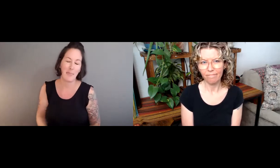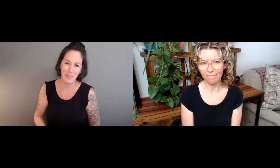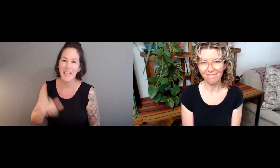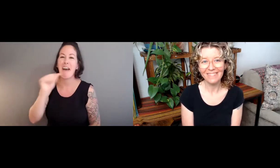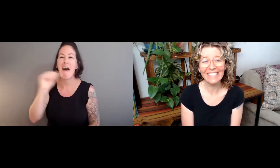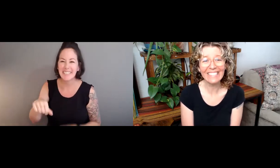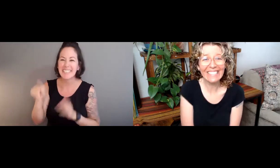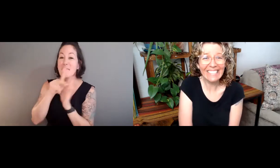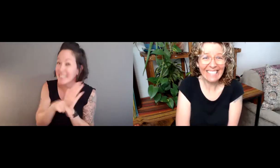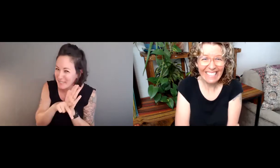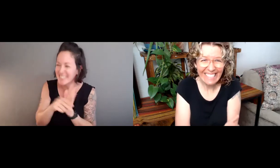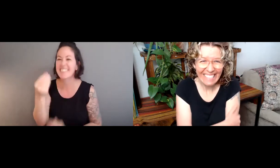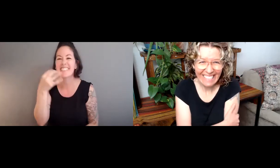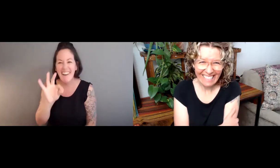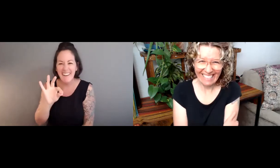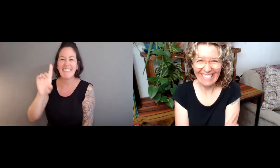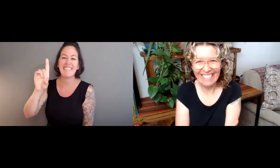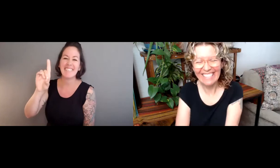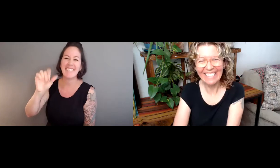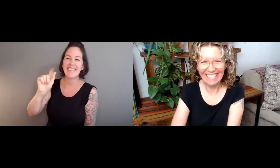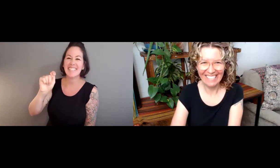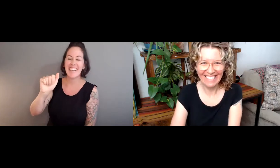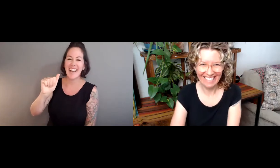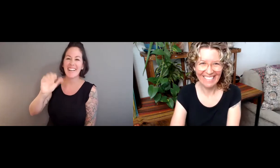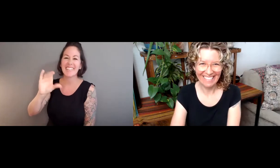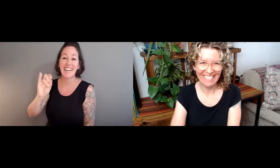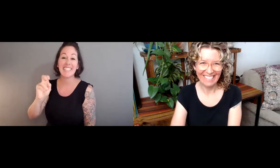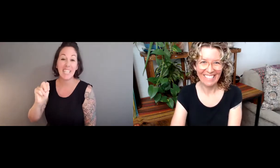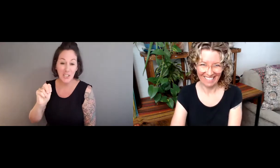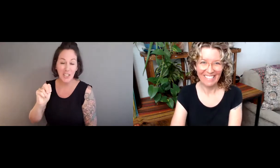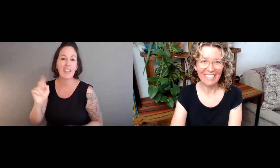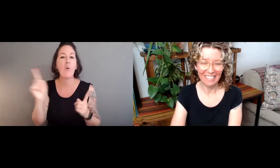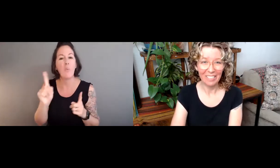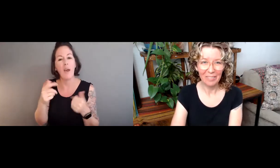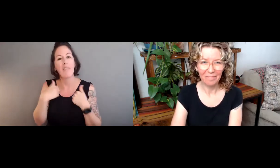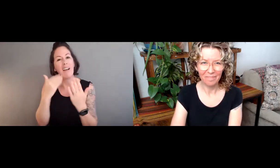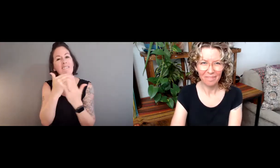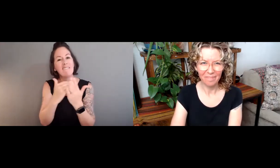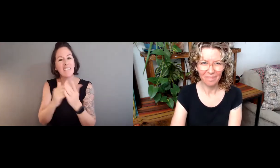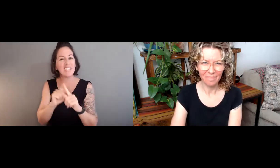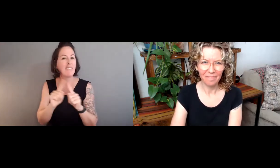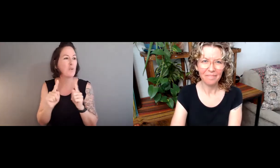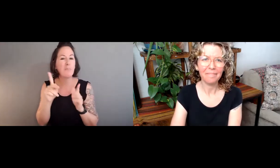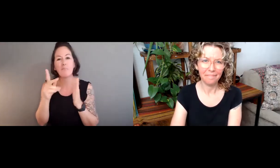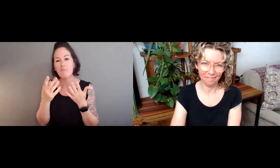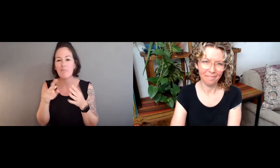Also the Austin principles of data citation.